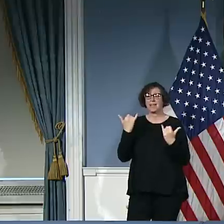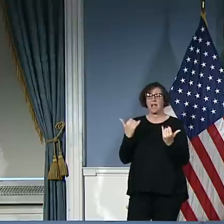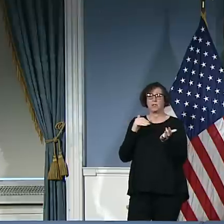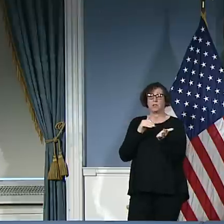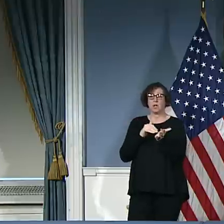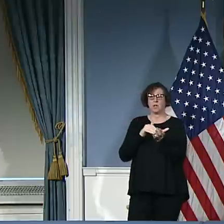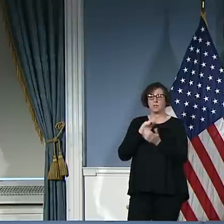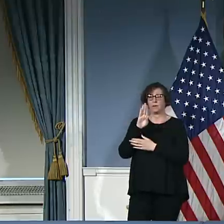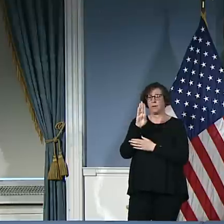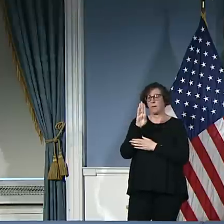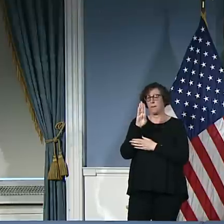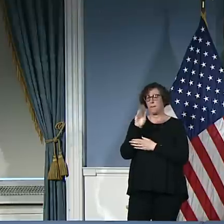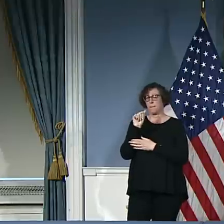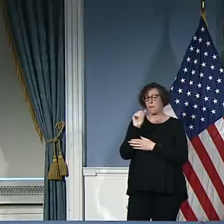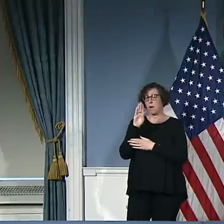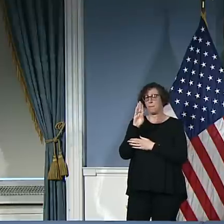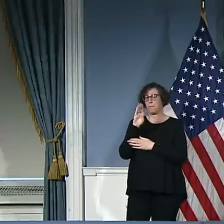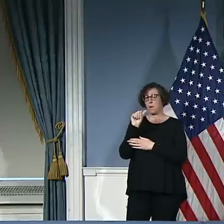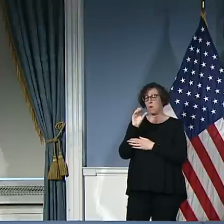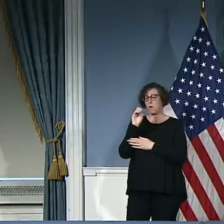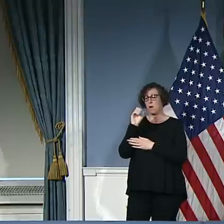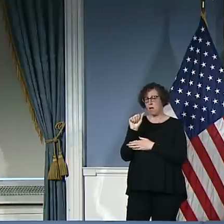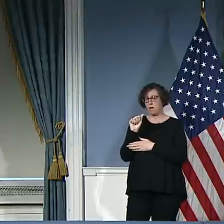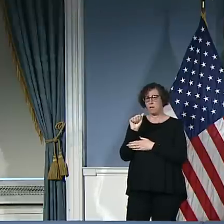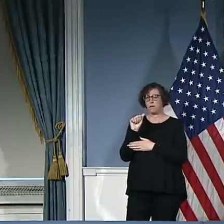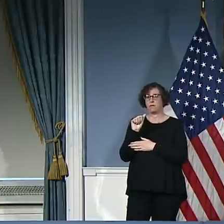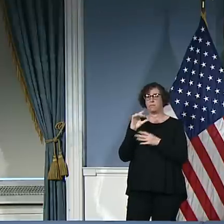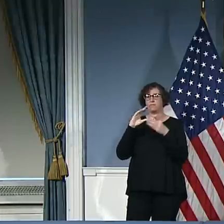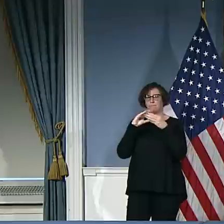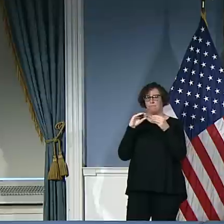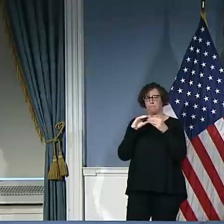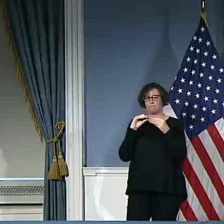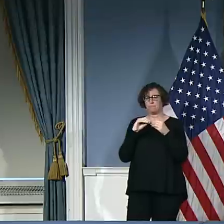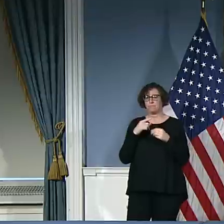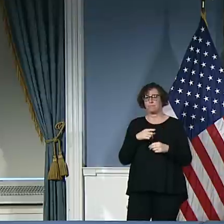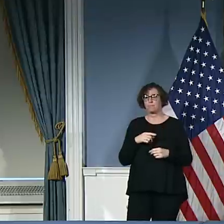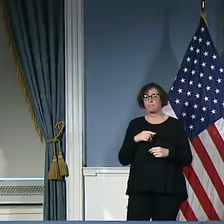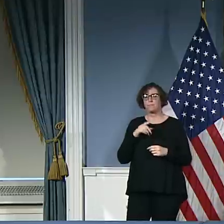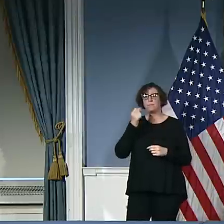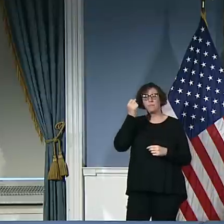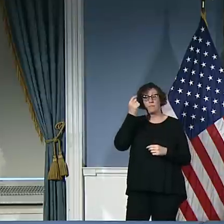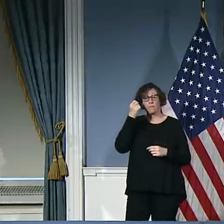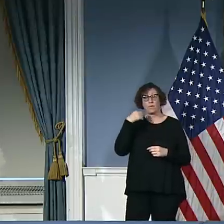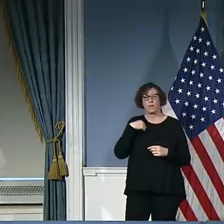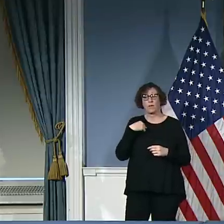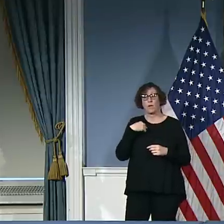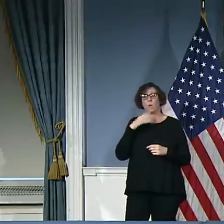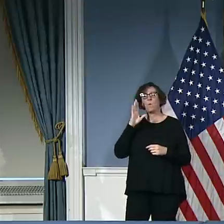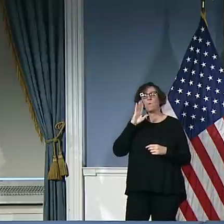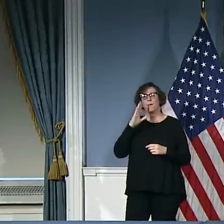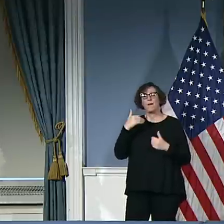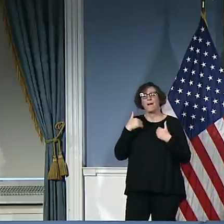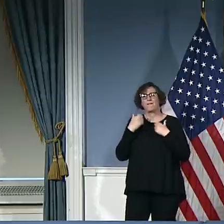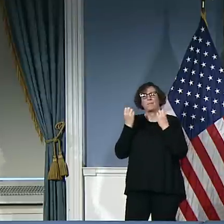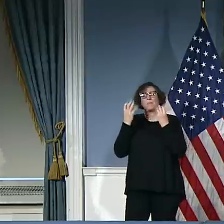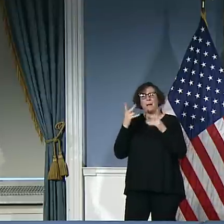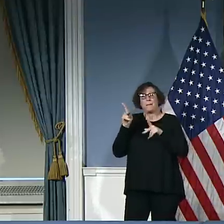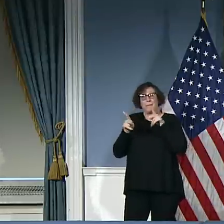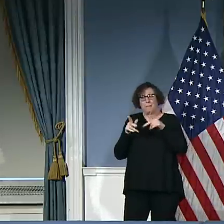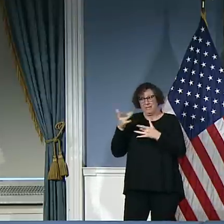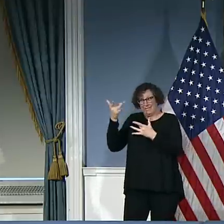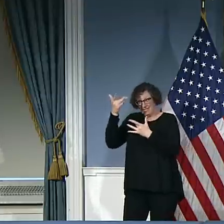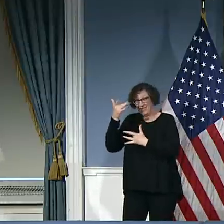come in for other non-COVID related illnesses that will also need hospitalization. People,